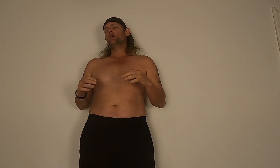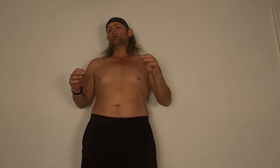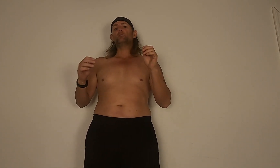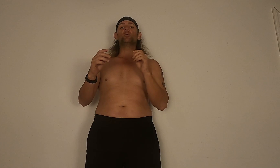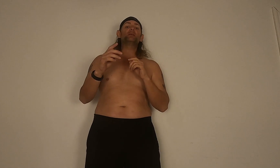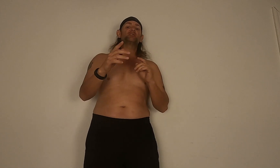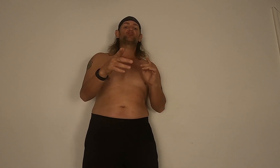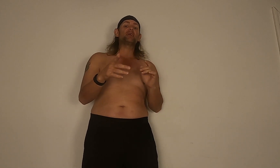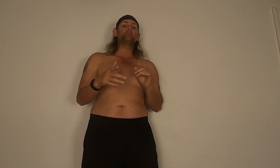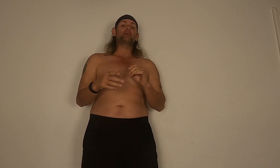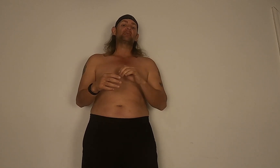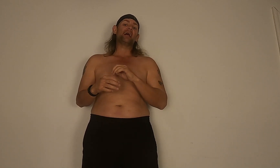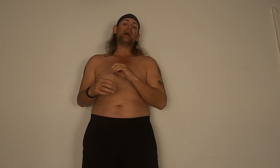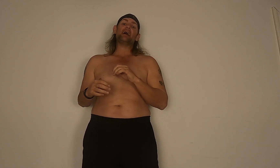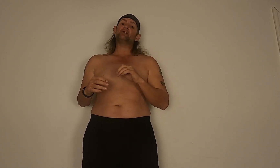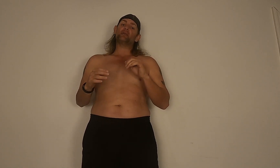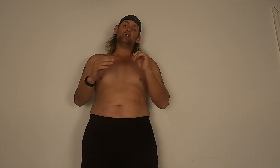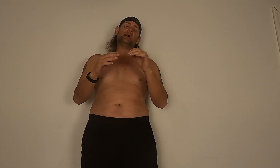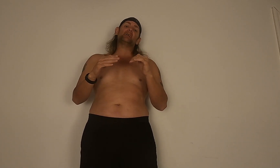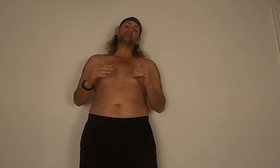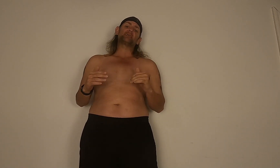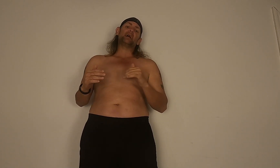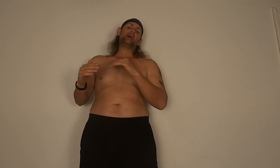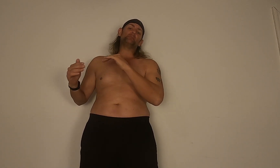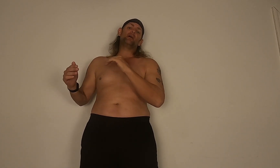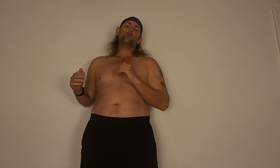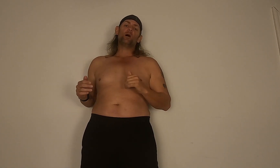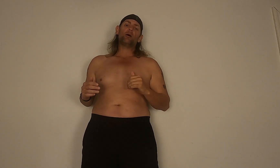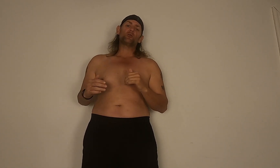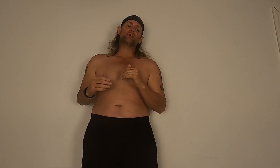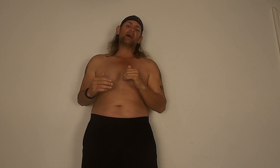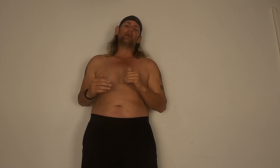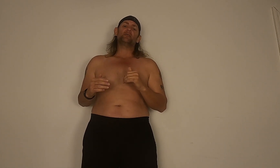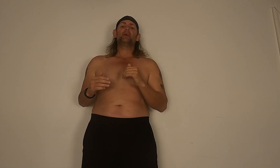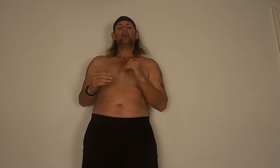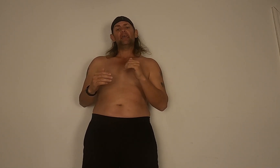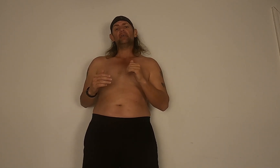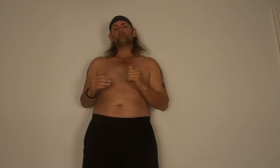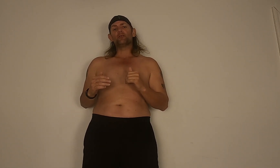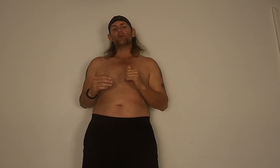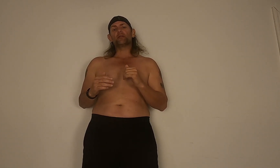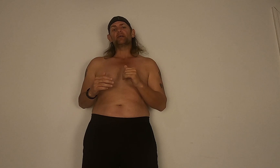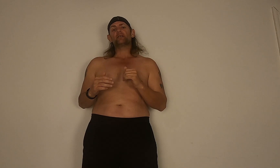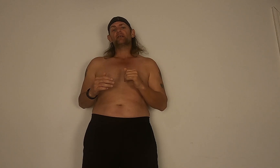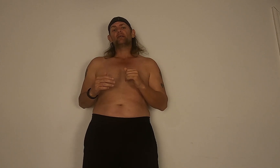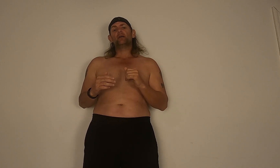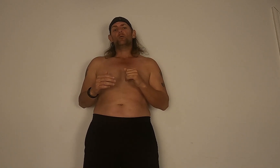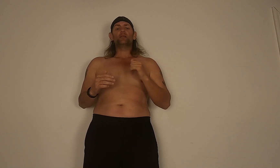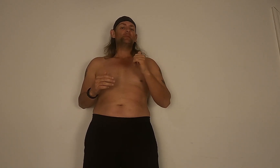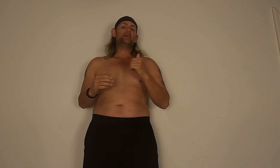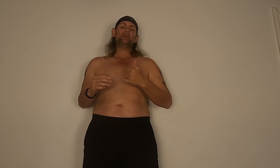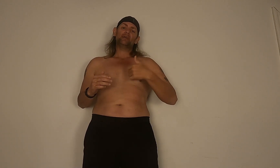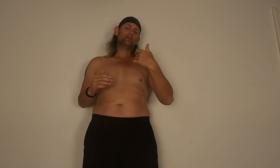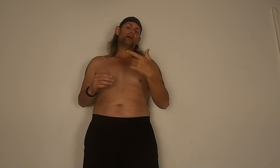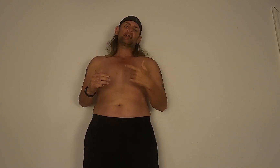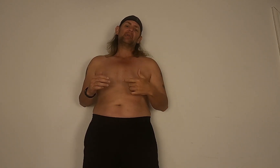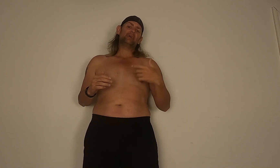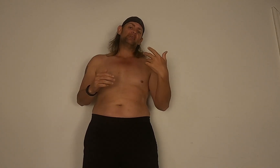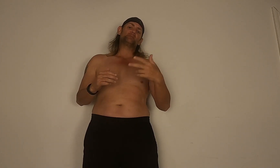We will be streaming live a lot of the time while we're down in Florida with me my kids